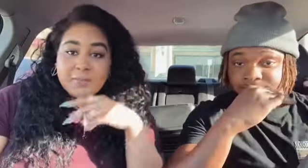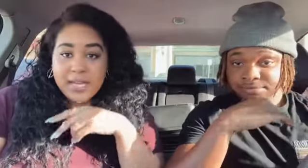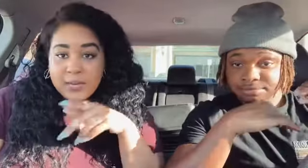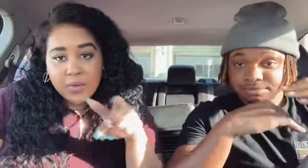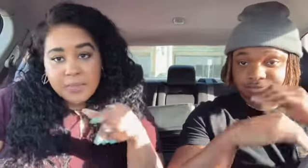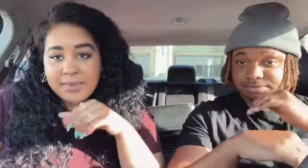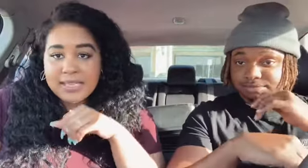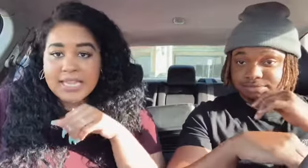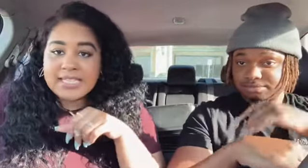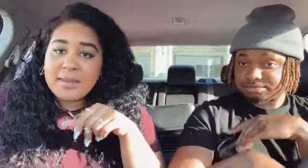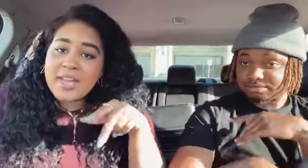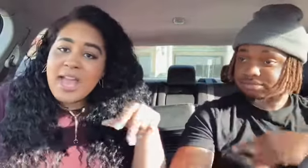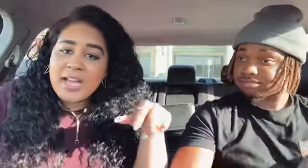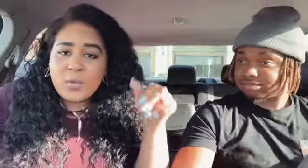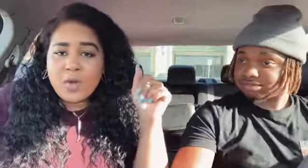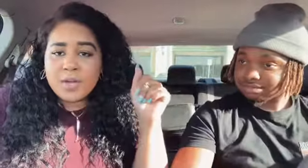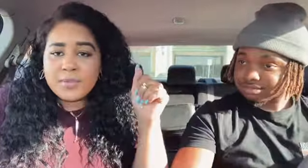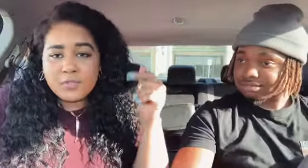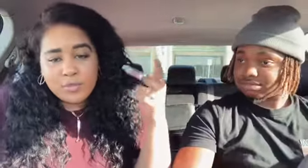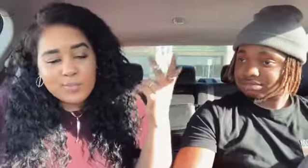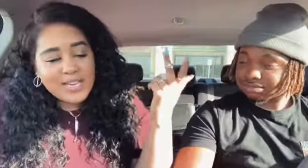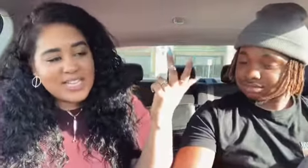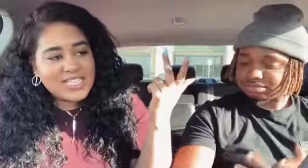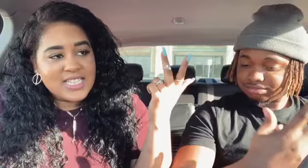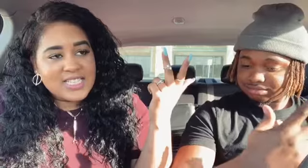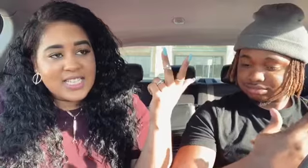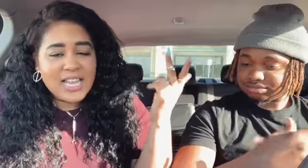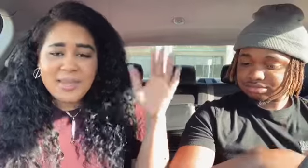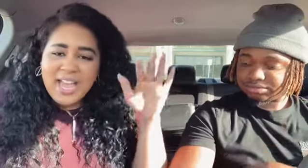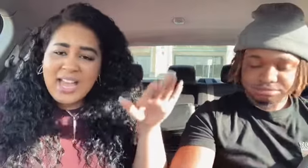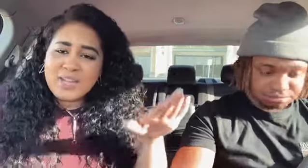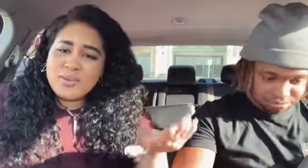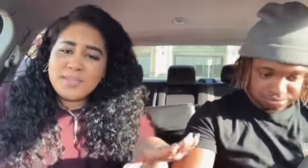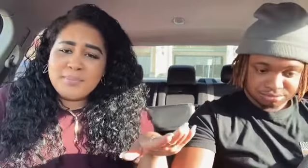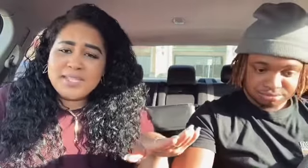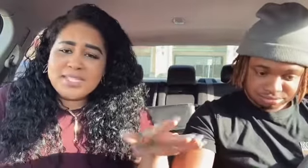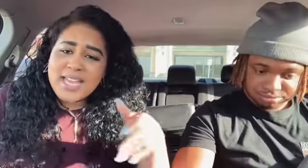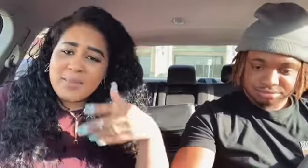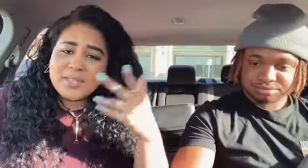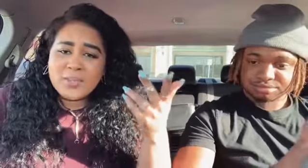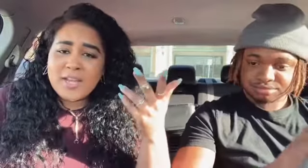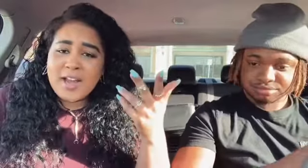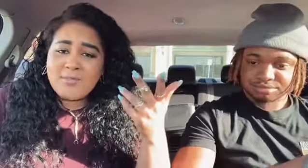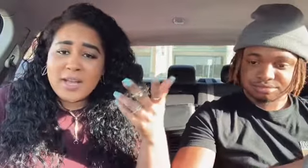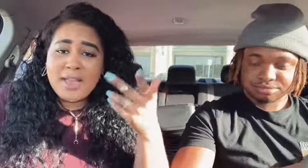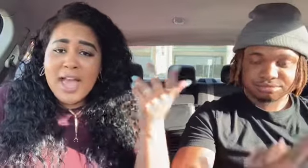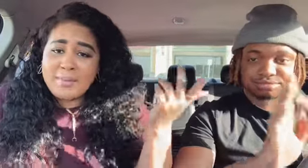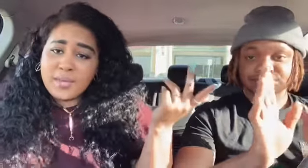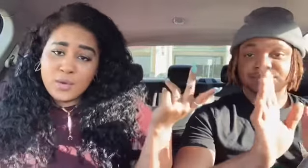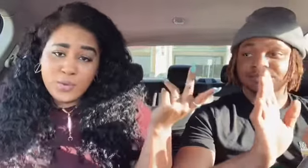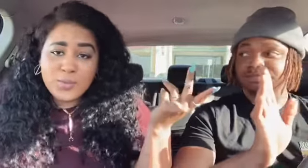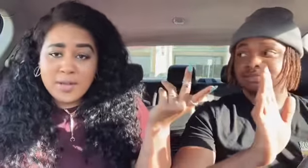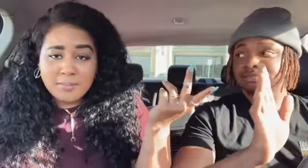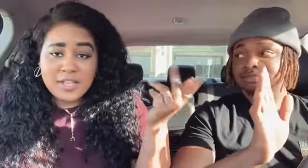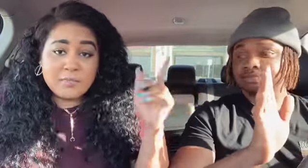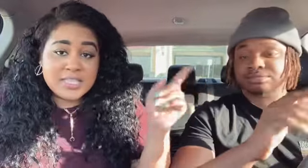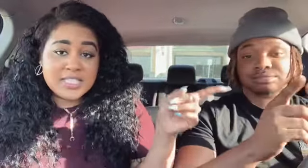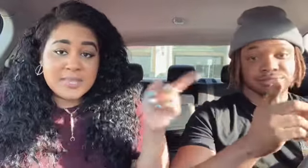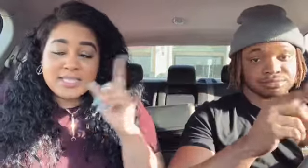Everybody wanna be like Diamond I can walk up in the room and I can change the climate I can cool a bitch down with the way that I'm rhyming I mean, who wouldn't be? Pick the space